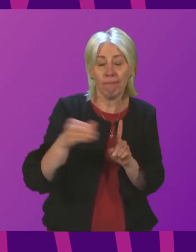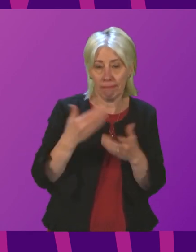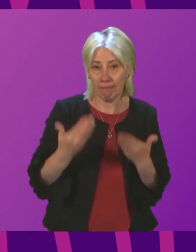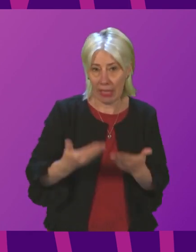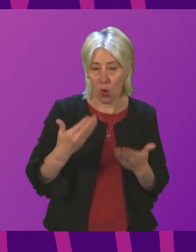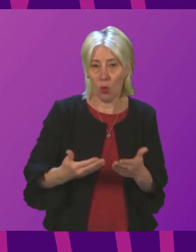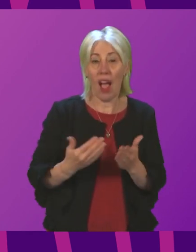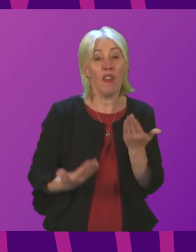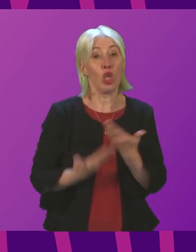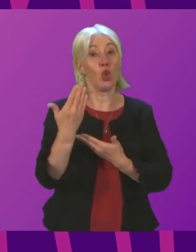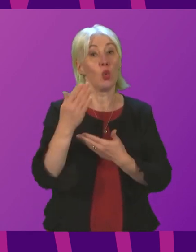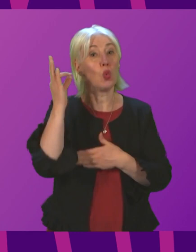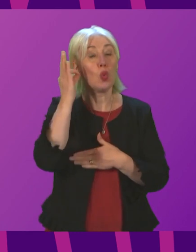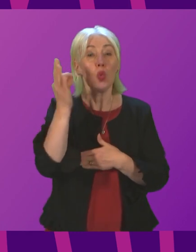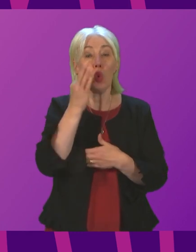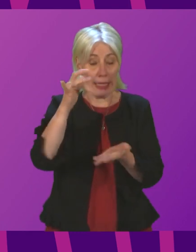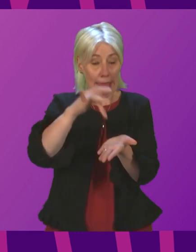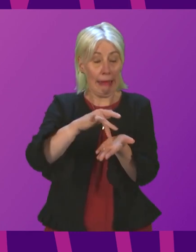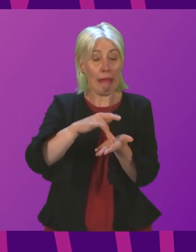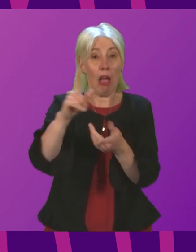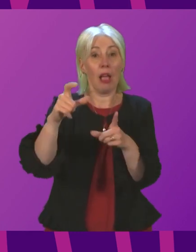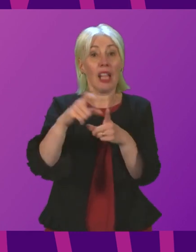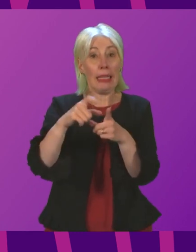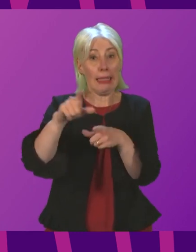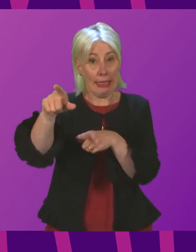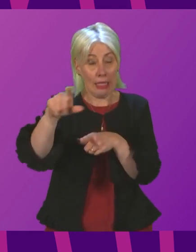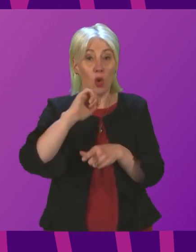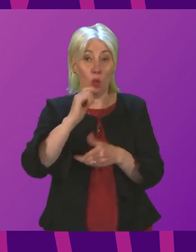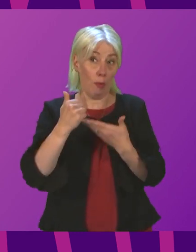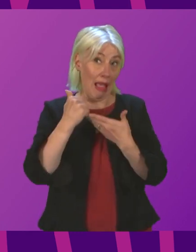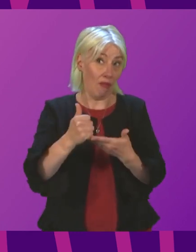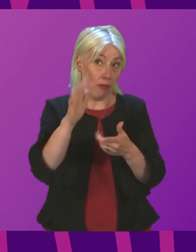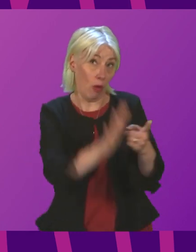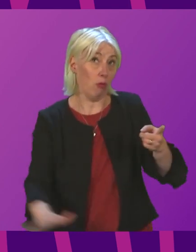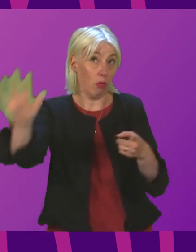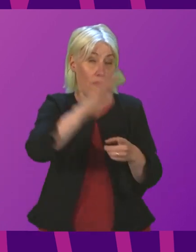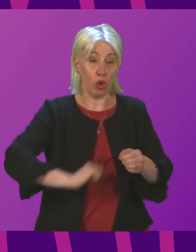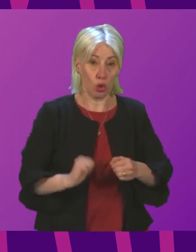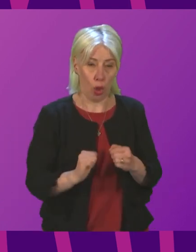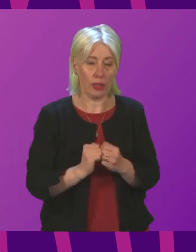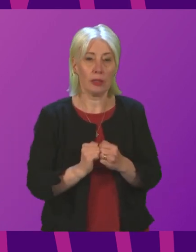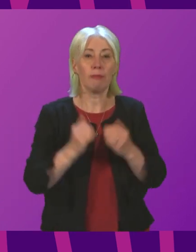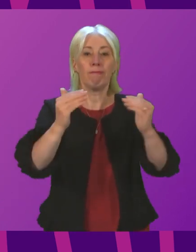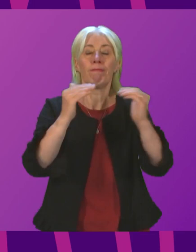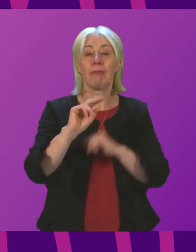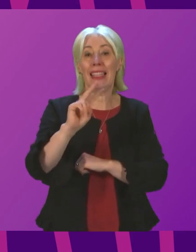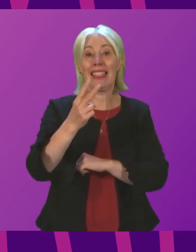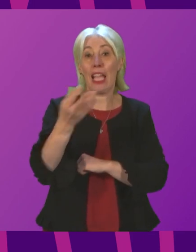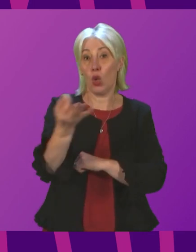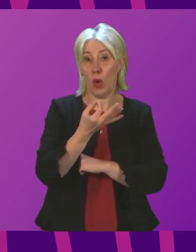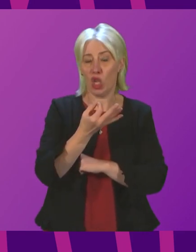with a new call centre opening up in Dundee, which will be helpful right across the entire country. Question number two, Evelyn Tweed.